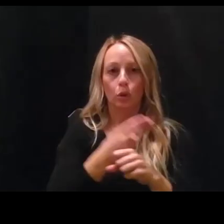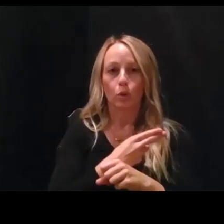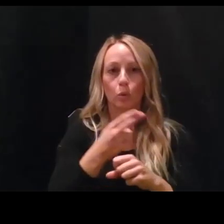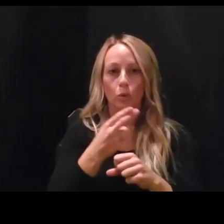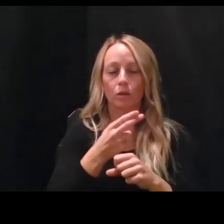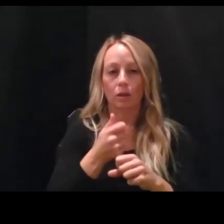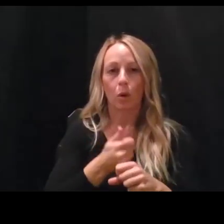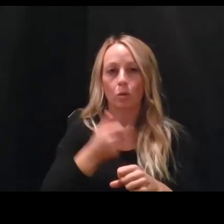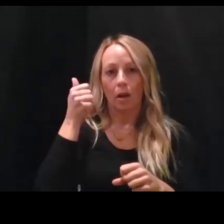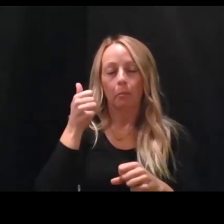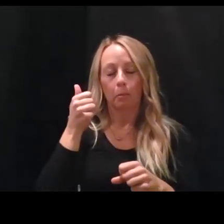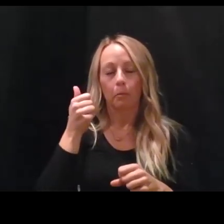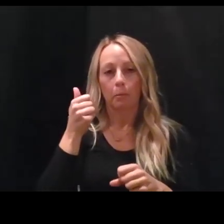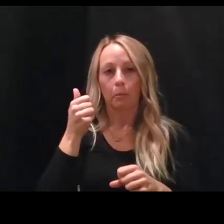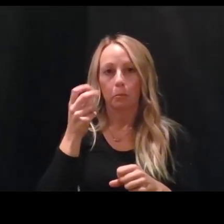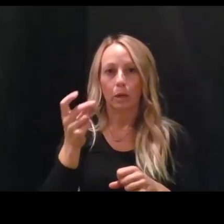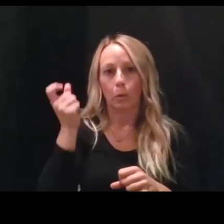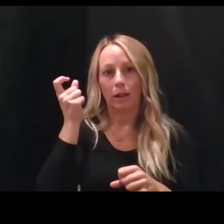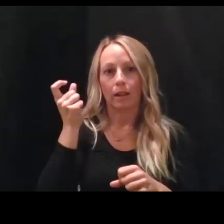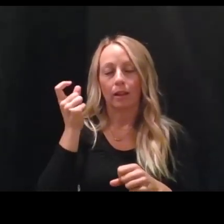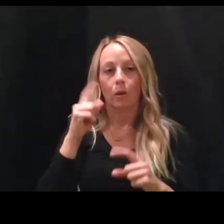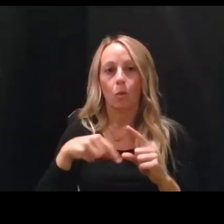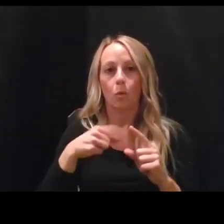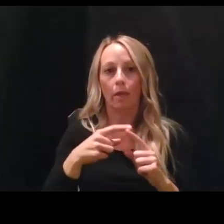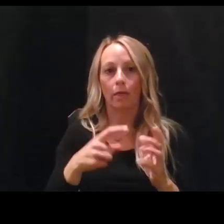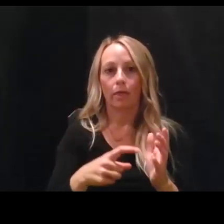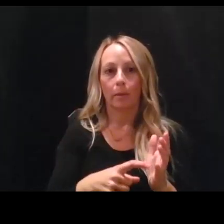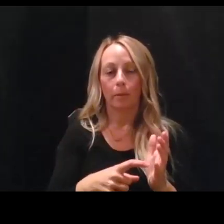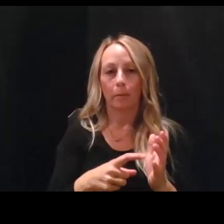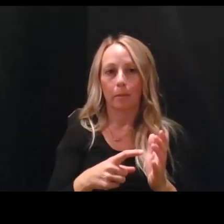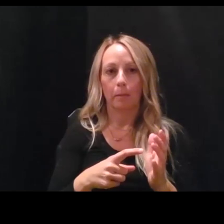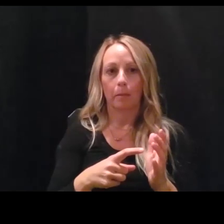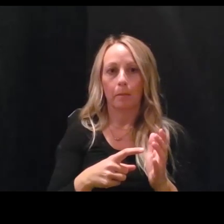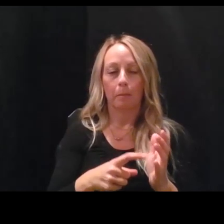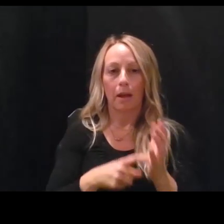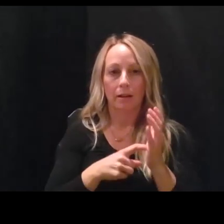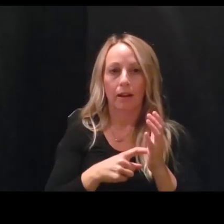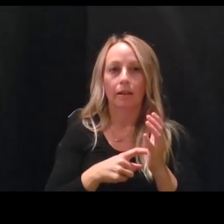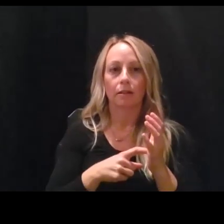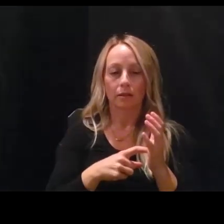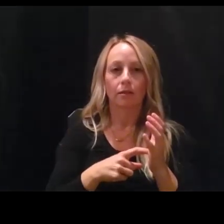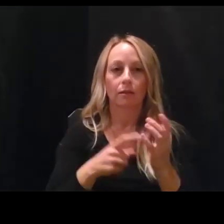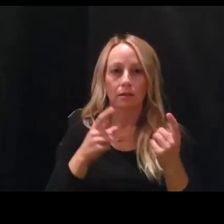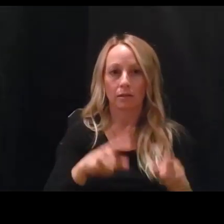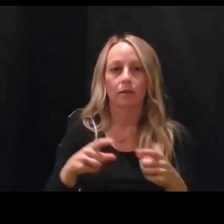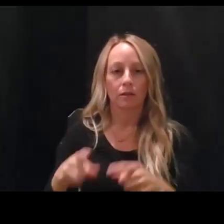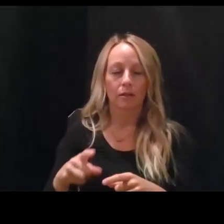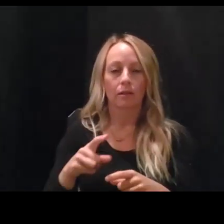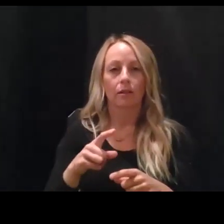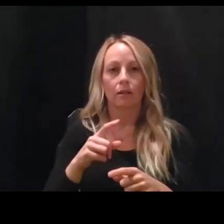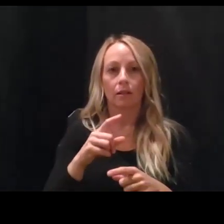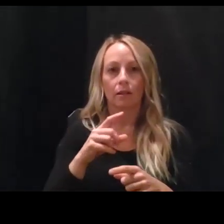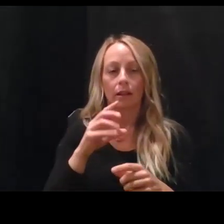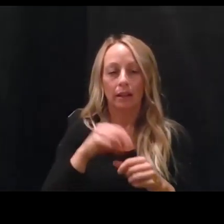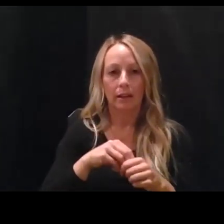sharply, uh, when the mandates are in place and critically when all of the leadership in